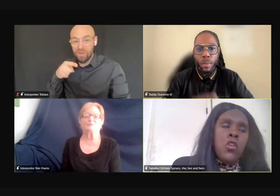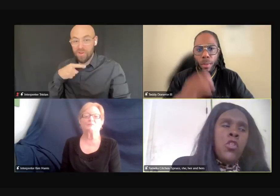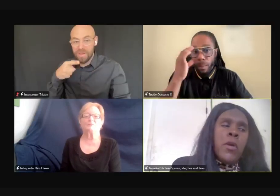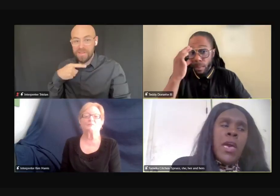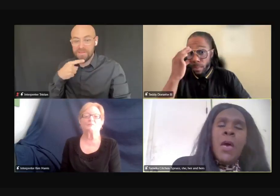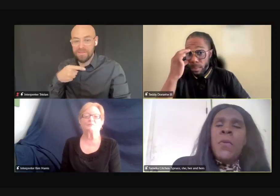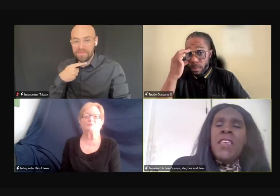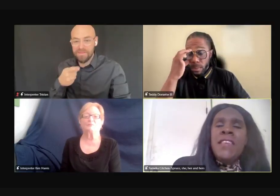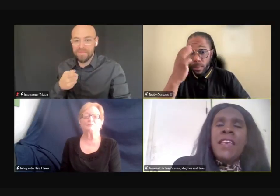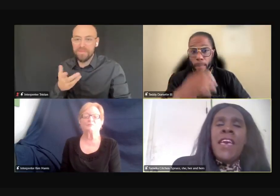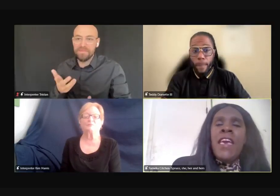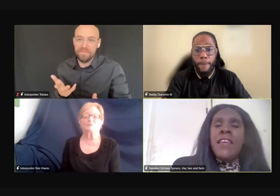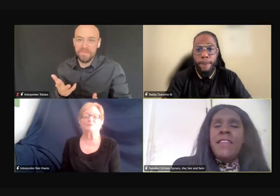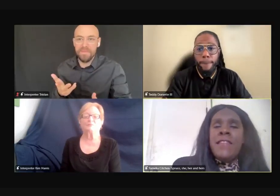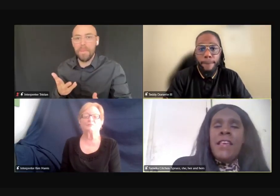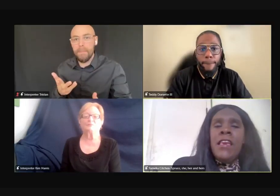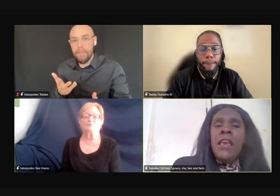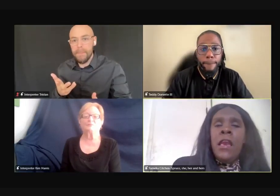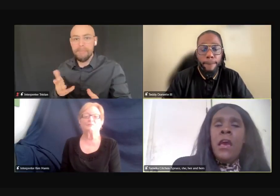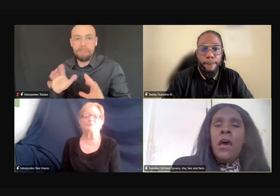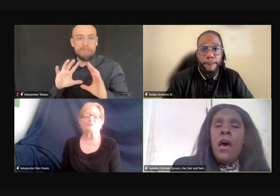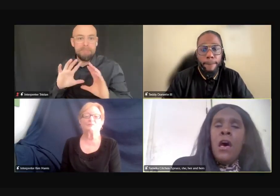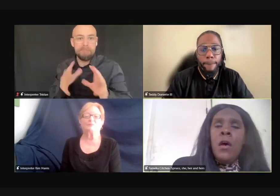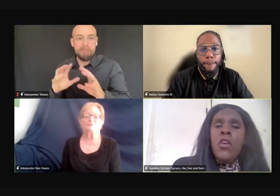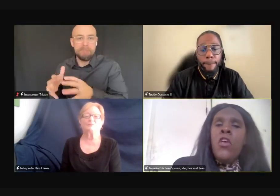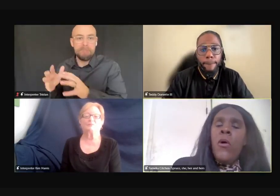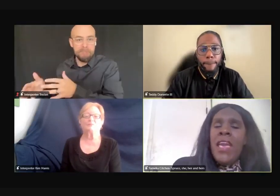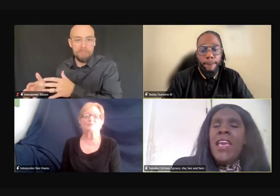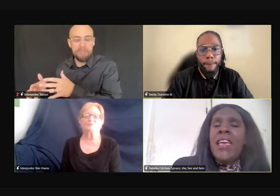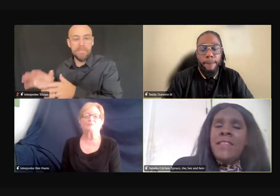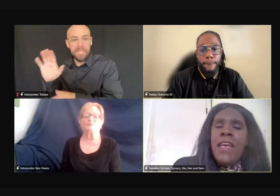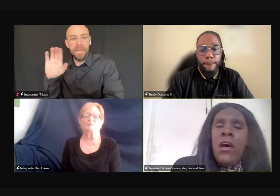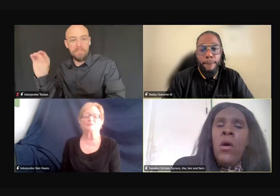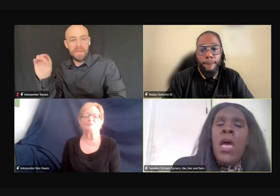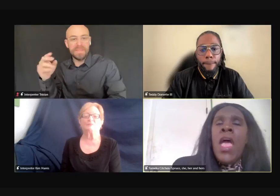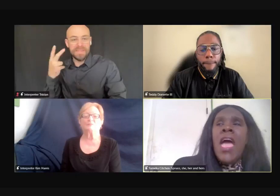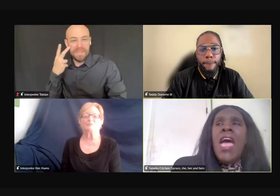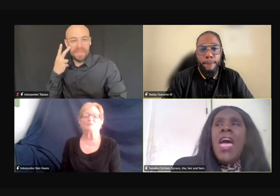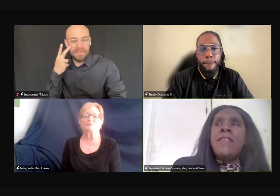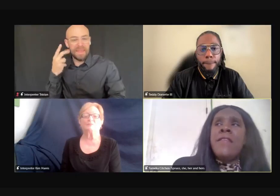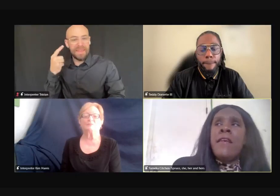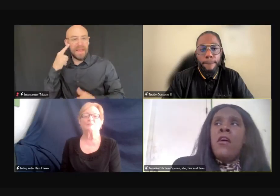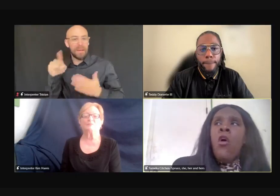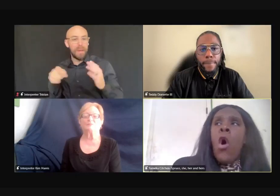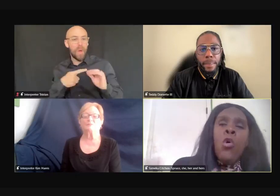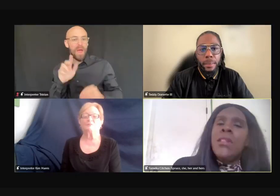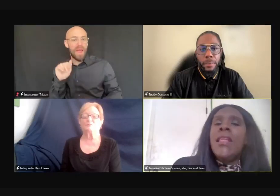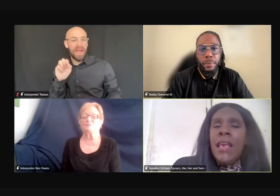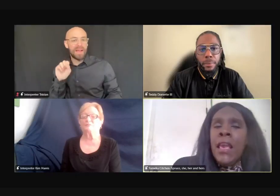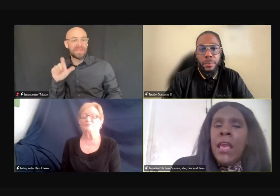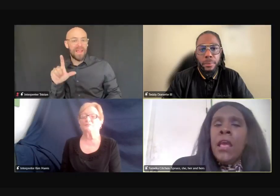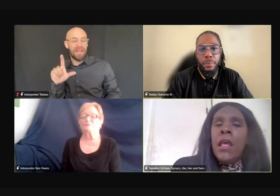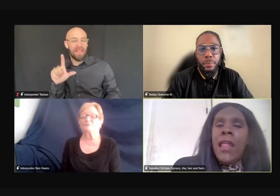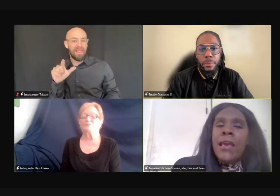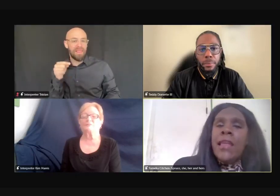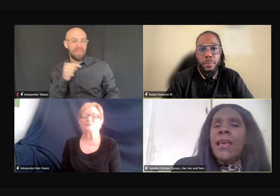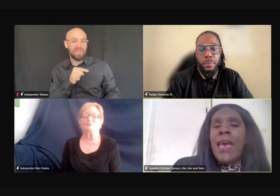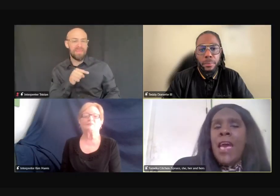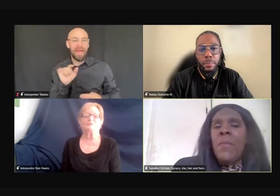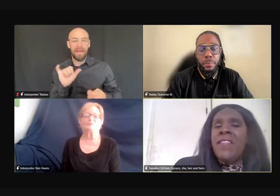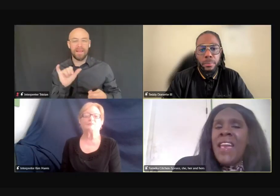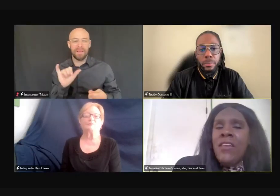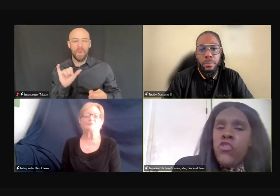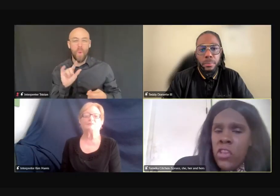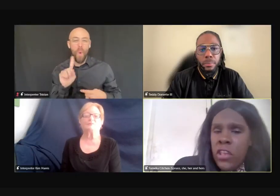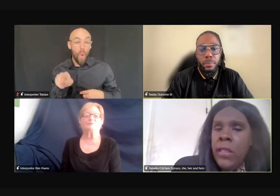you know, companies, they see, you know, ASL as only like